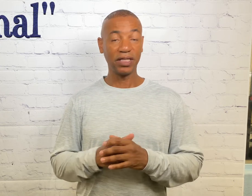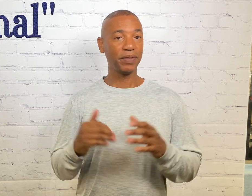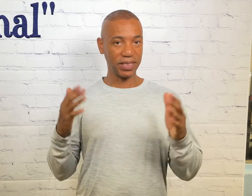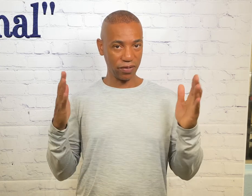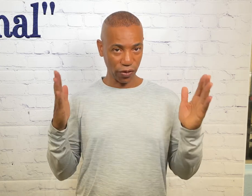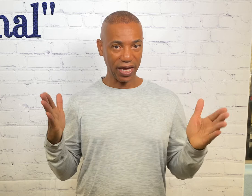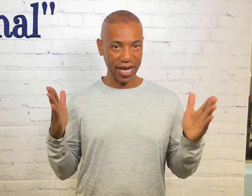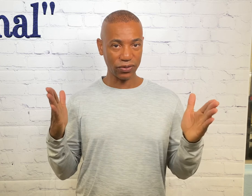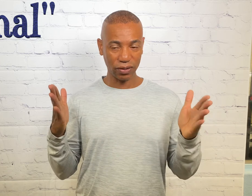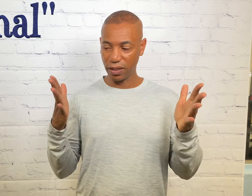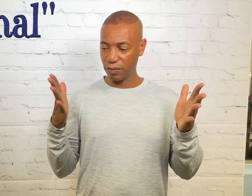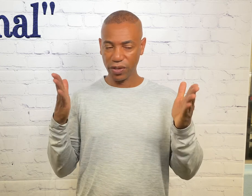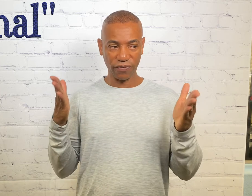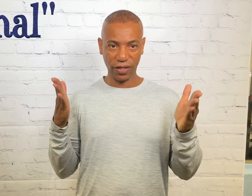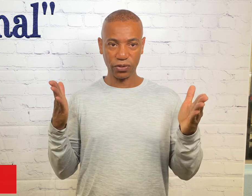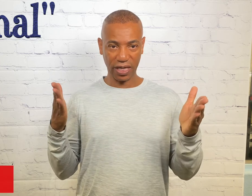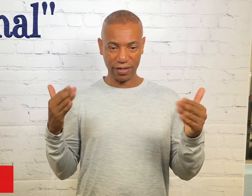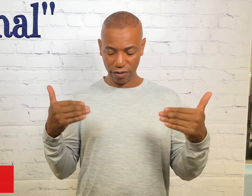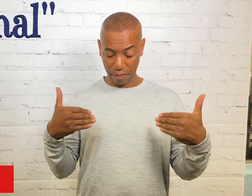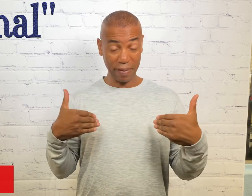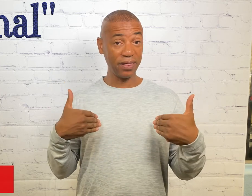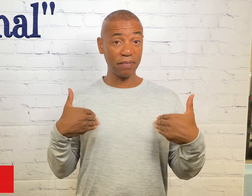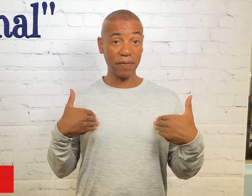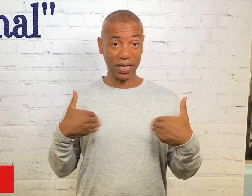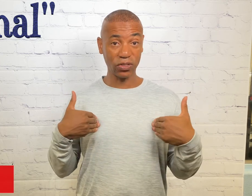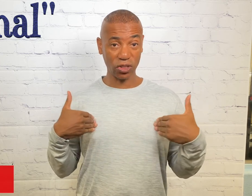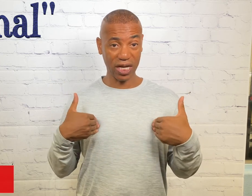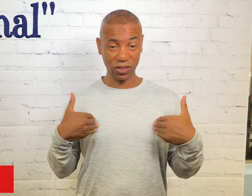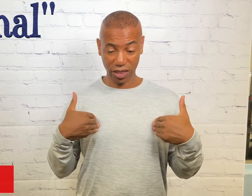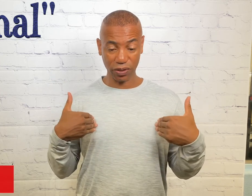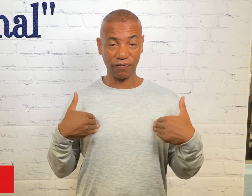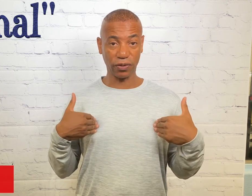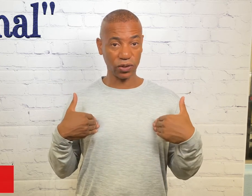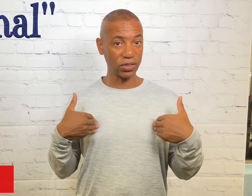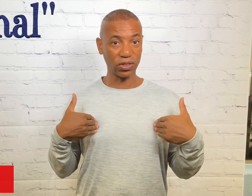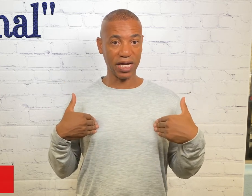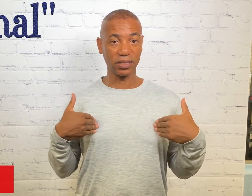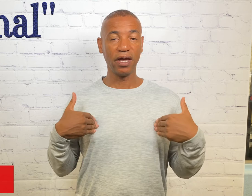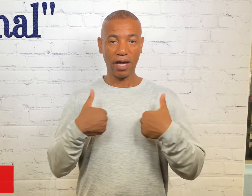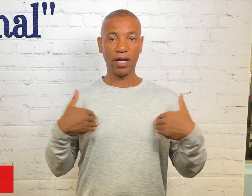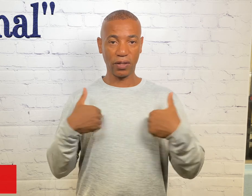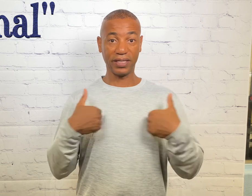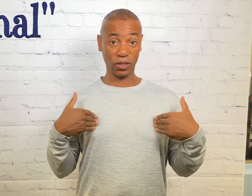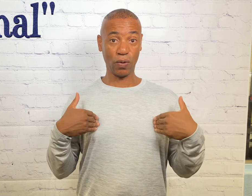Simply take both hands bring your fingers together bend them up against the chest the tips of the fingers touch the chest and go like this twice.